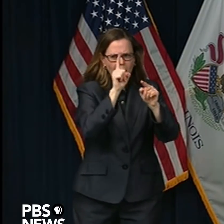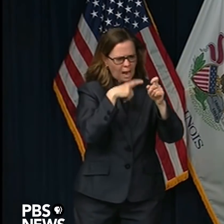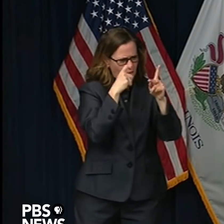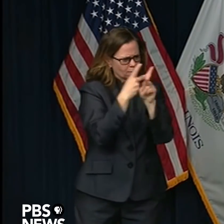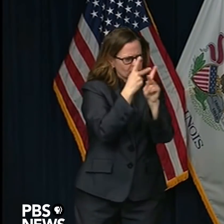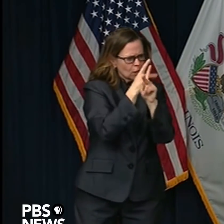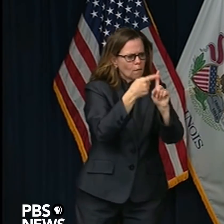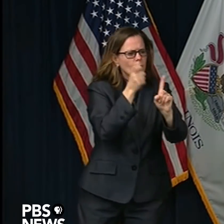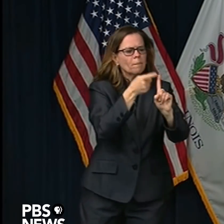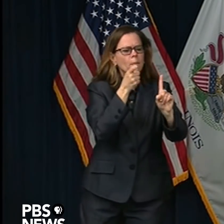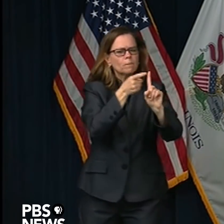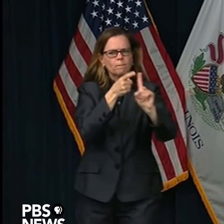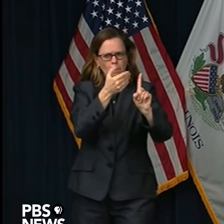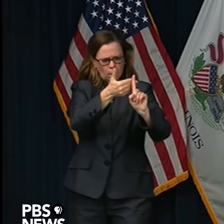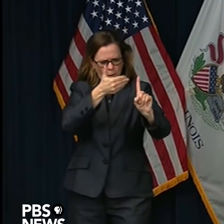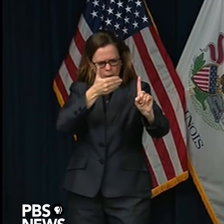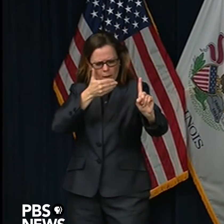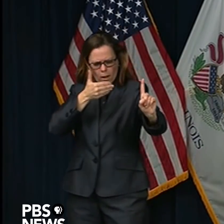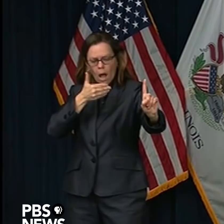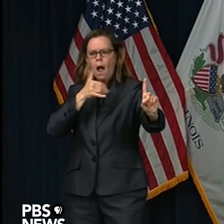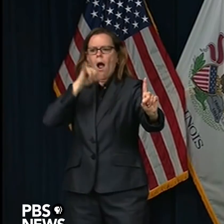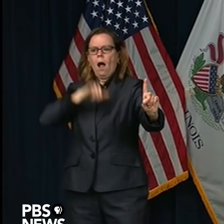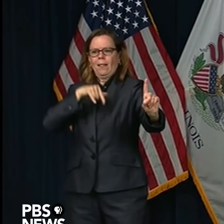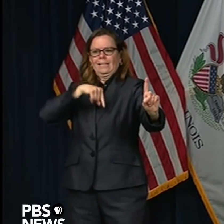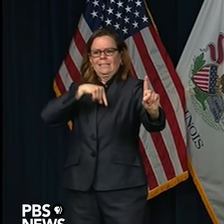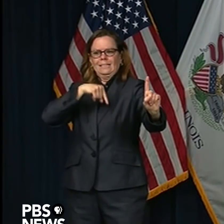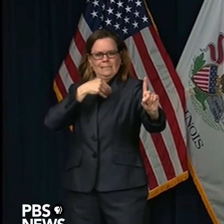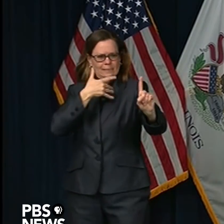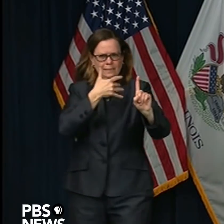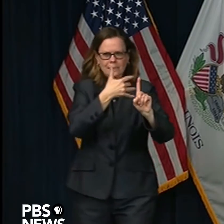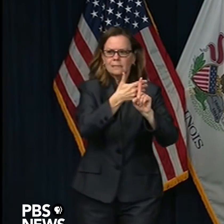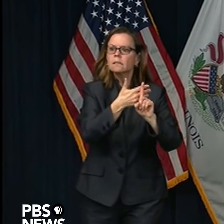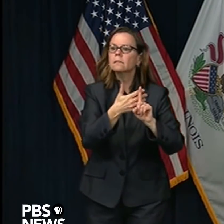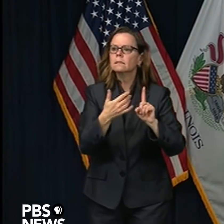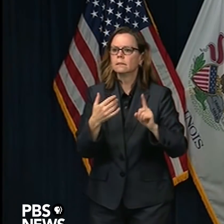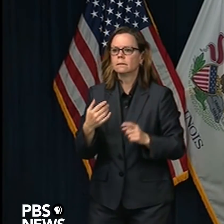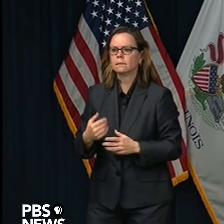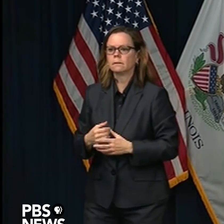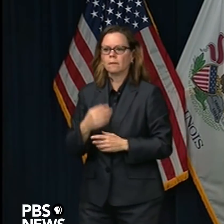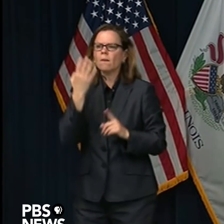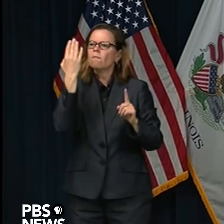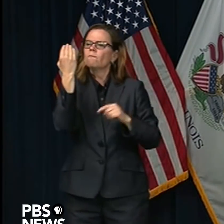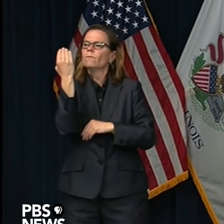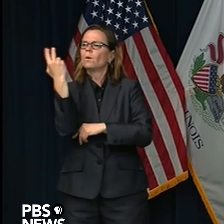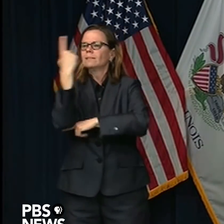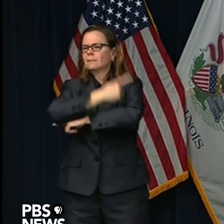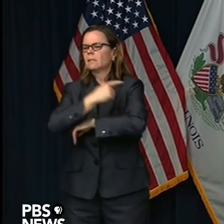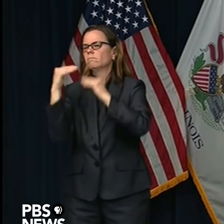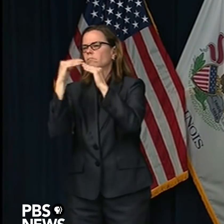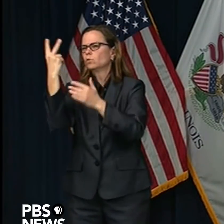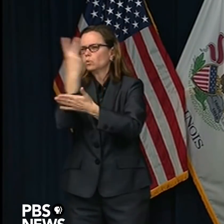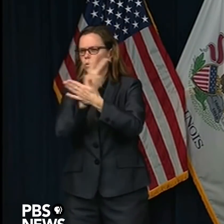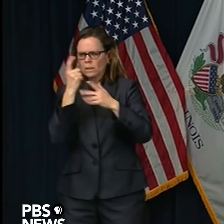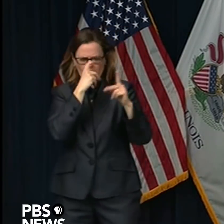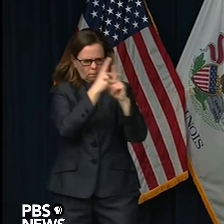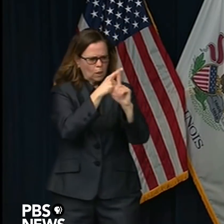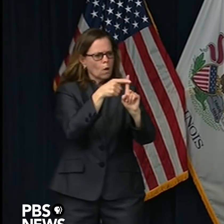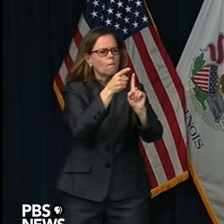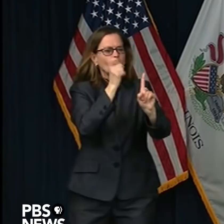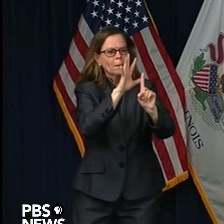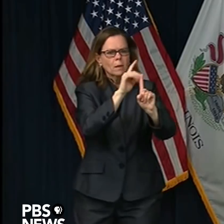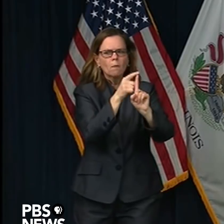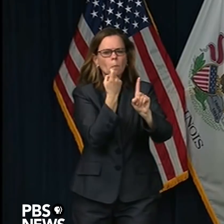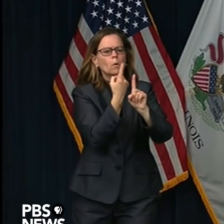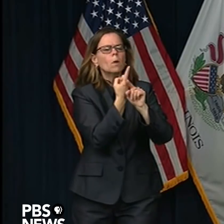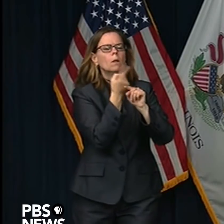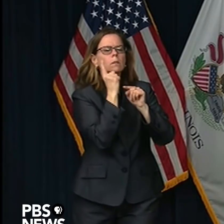perhaps 17 days. And then, of course, there needs to be some treatment to bring down the level of hospitalization, the